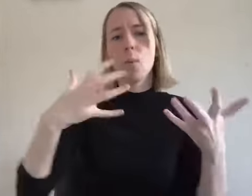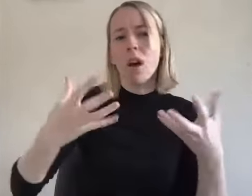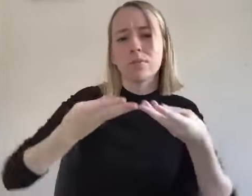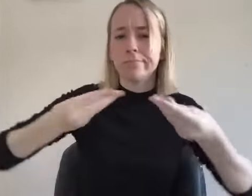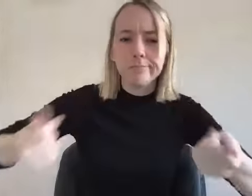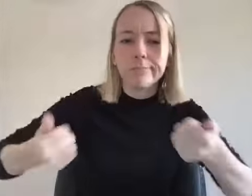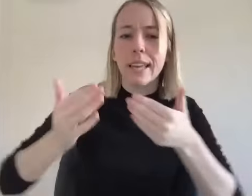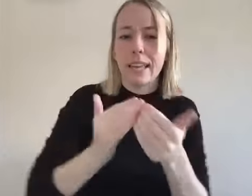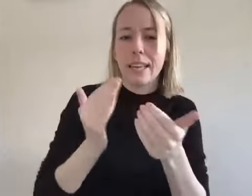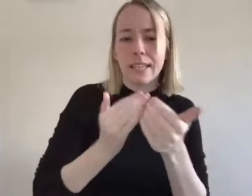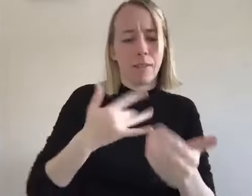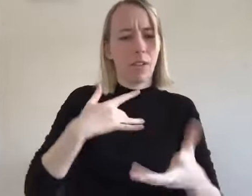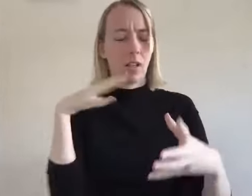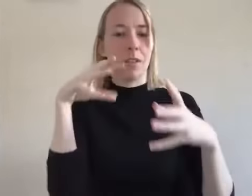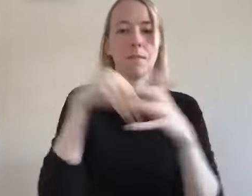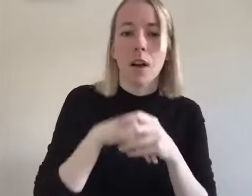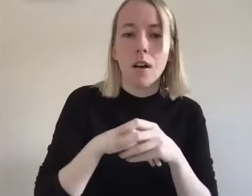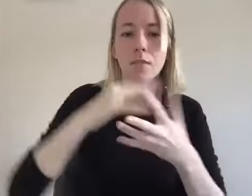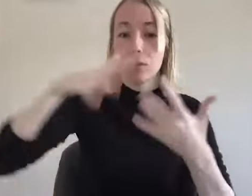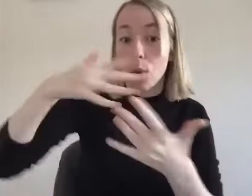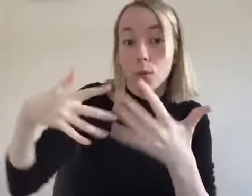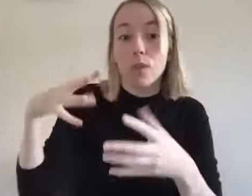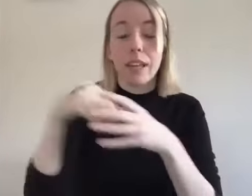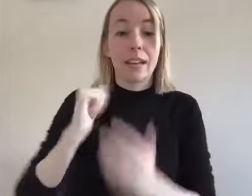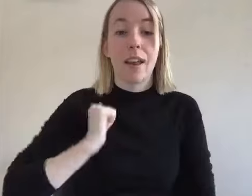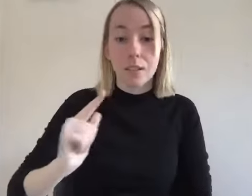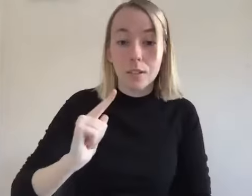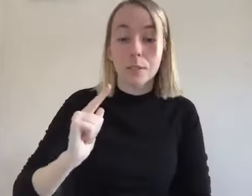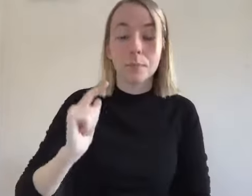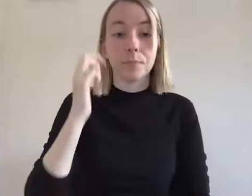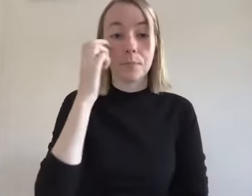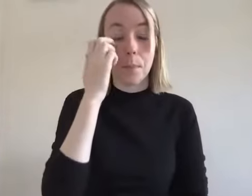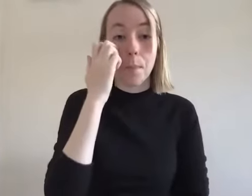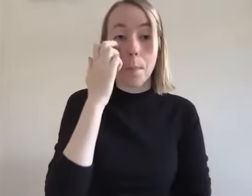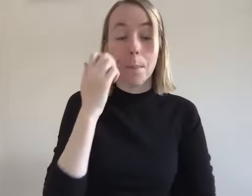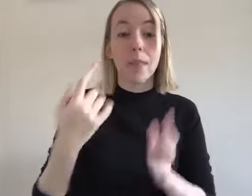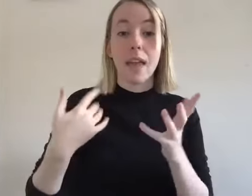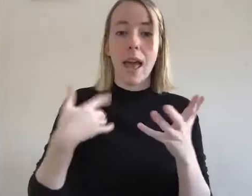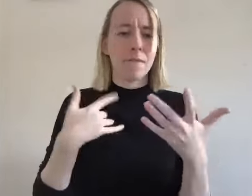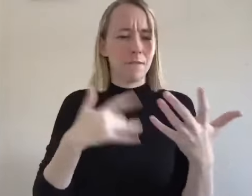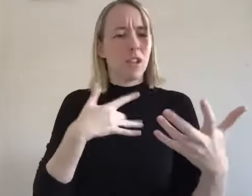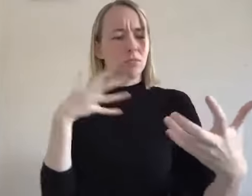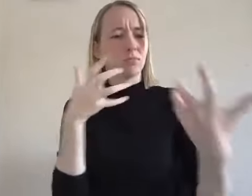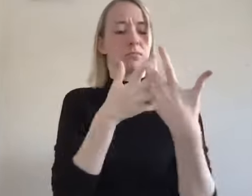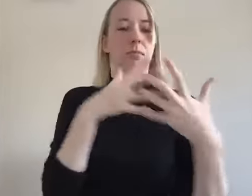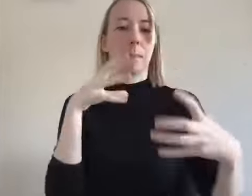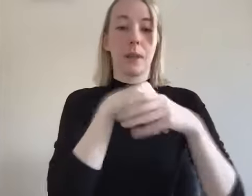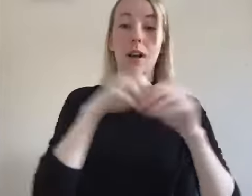done everything to make it easier for people to feel welcome socially in al-anon and to identify and have a place to belong